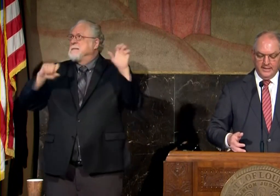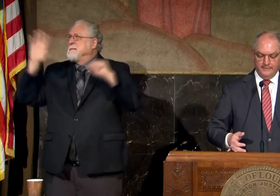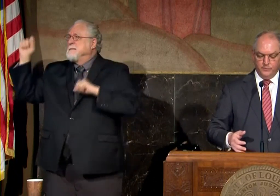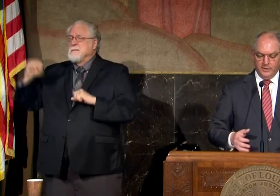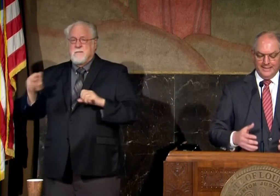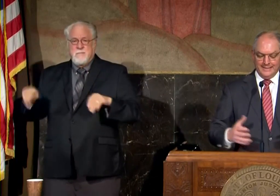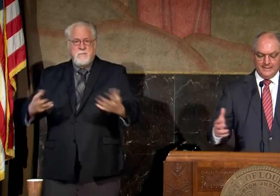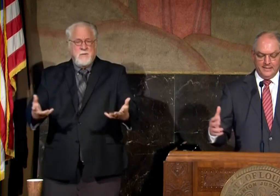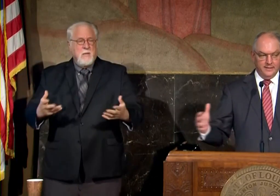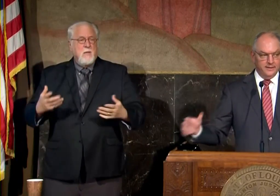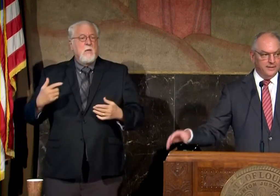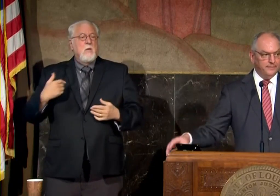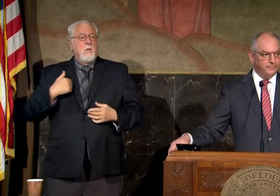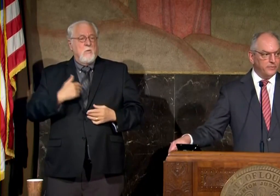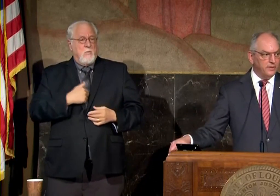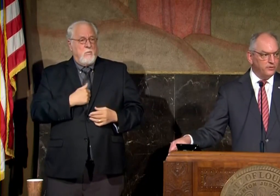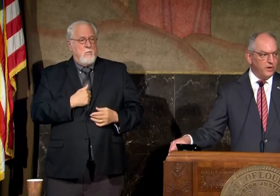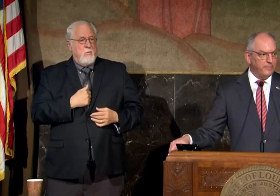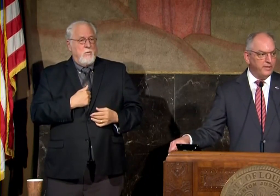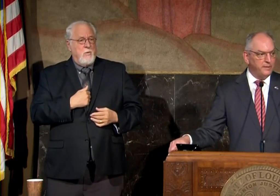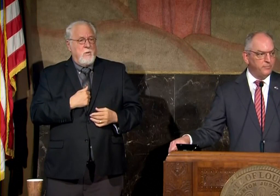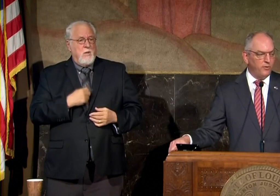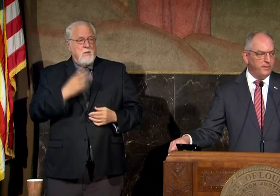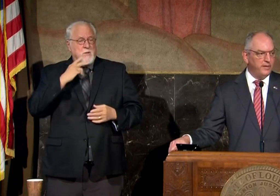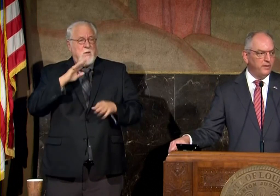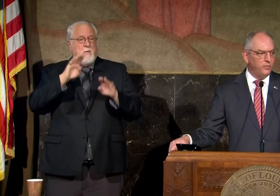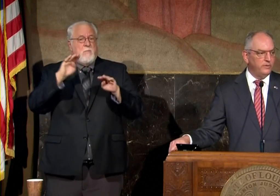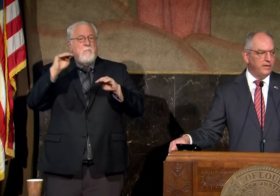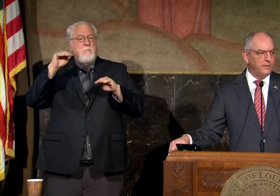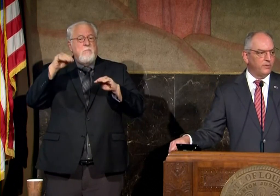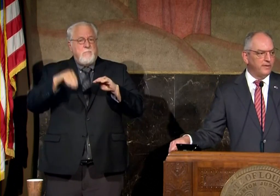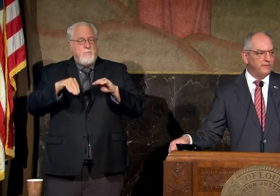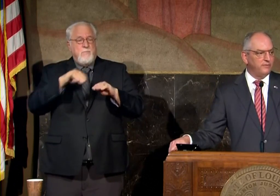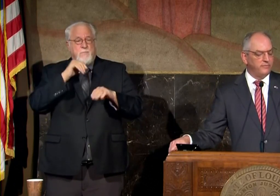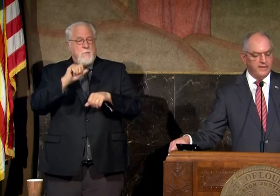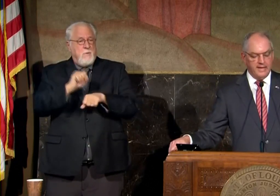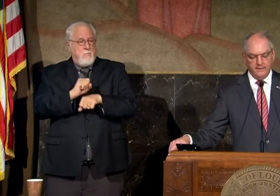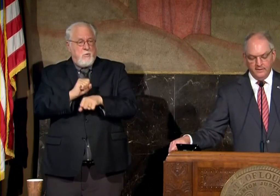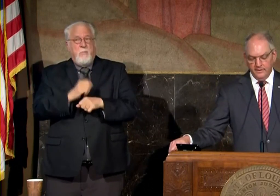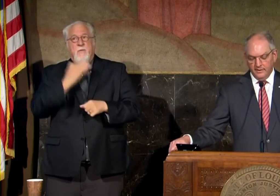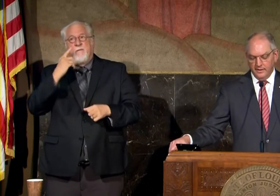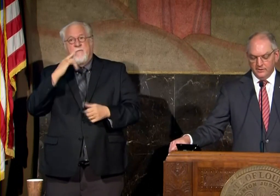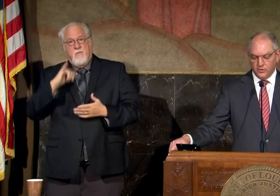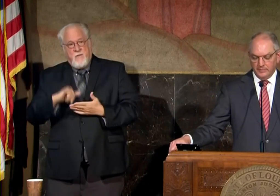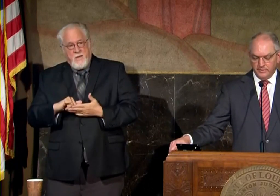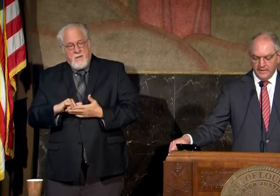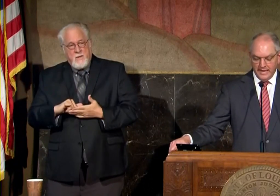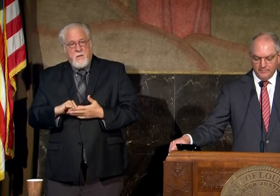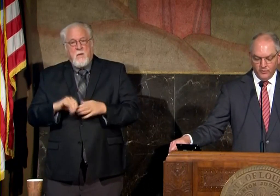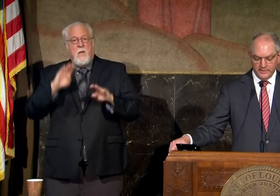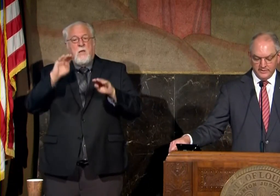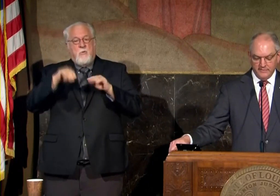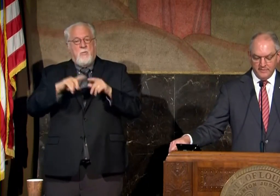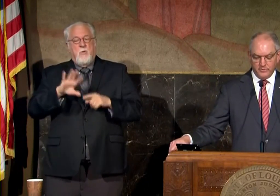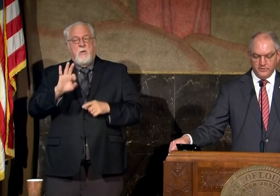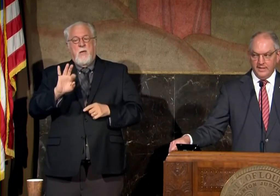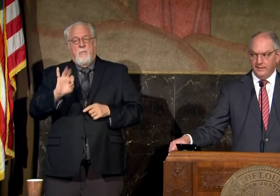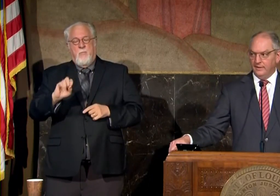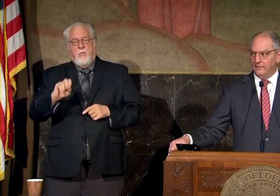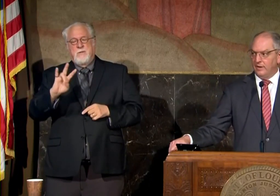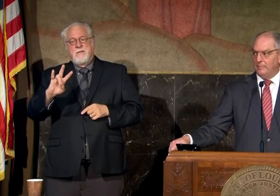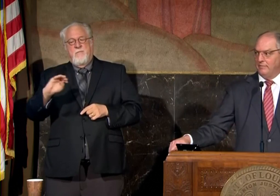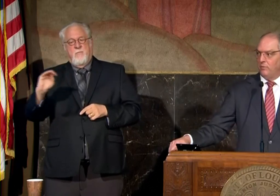uh we did see um a drop in unemployment in louisiana we're thankful for that uh dropped to 9.7